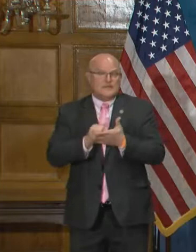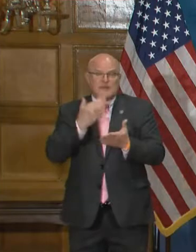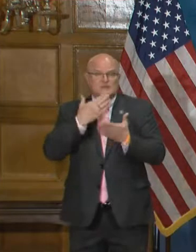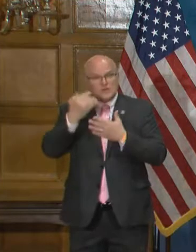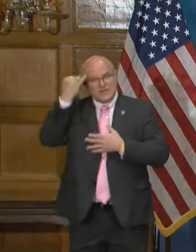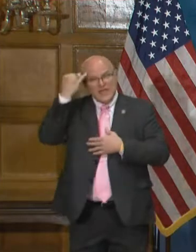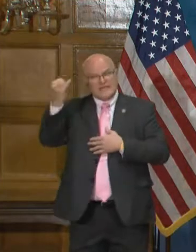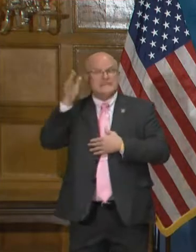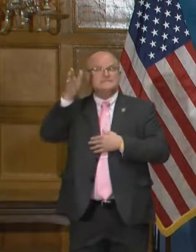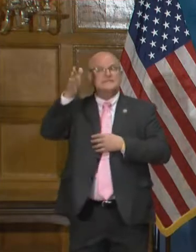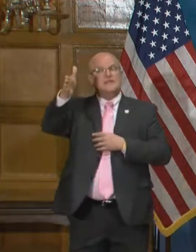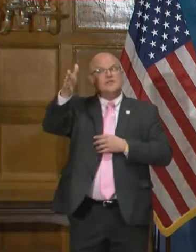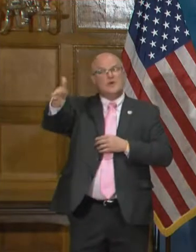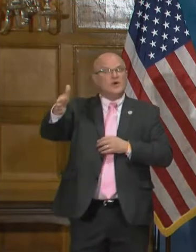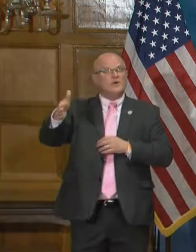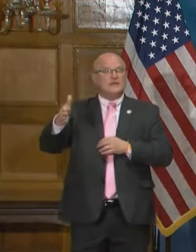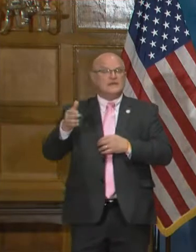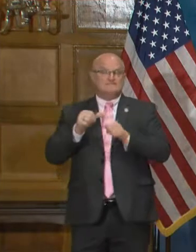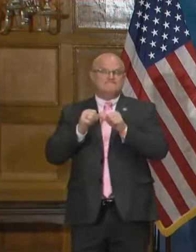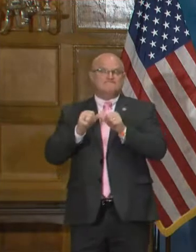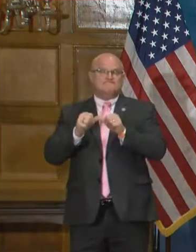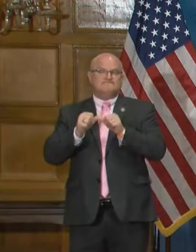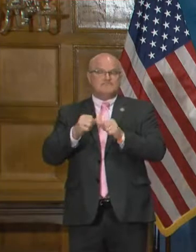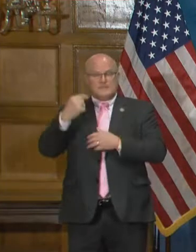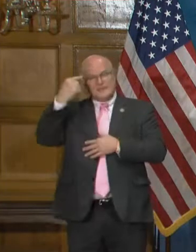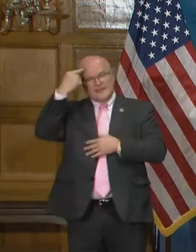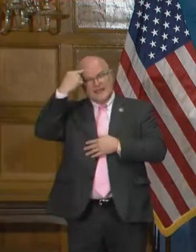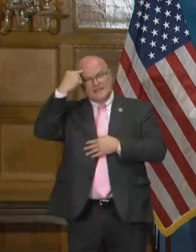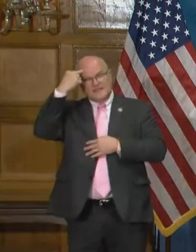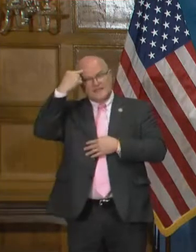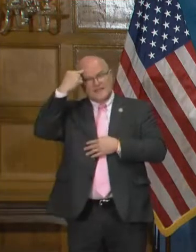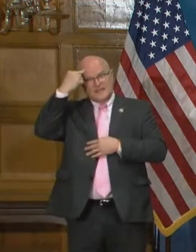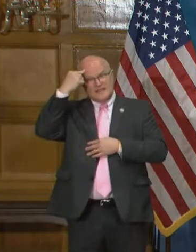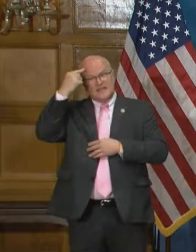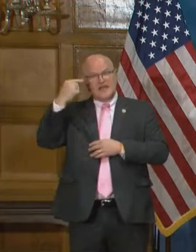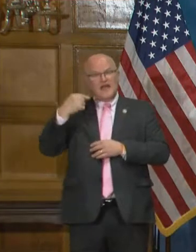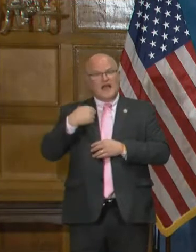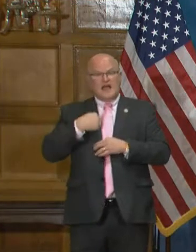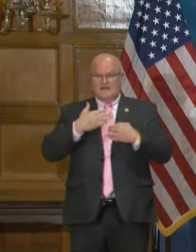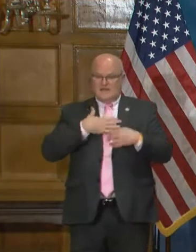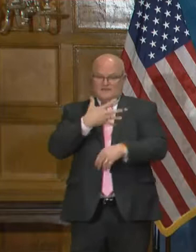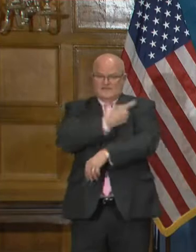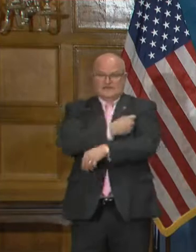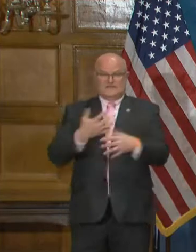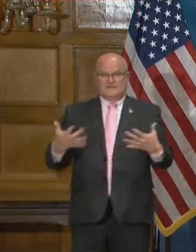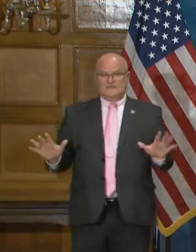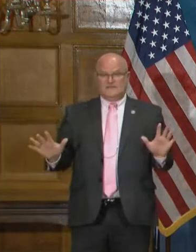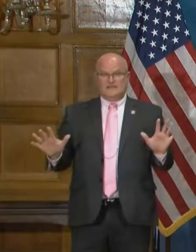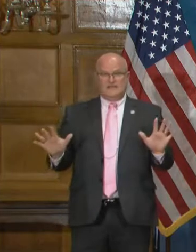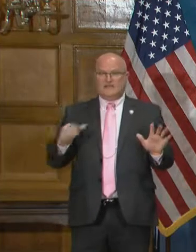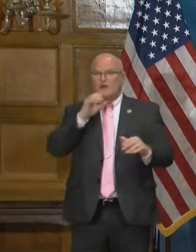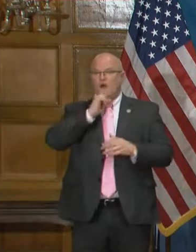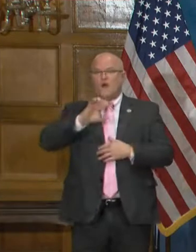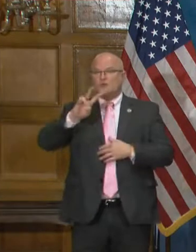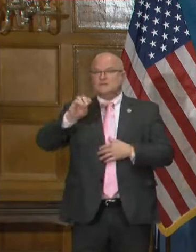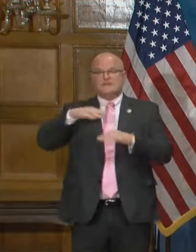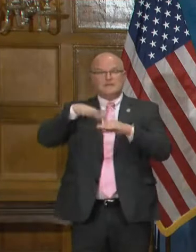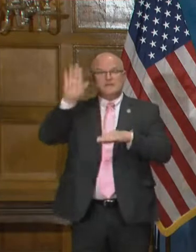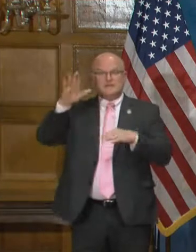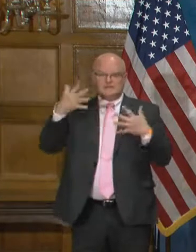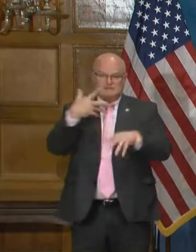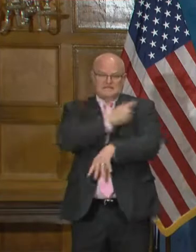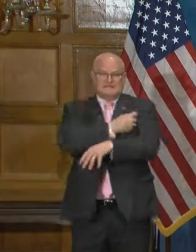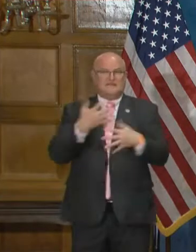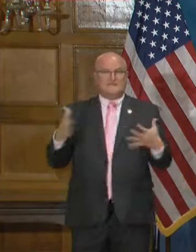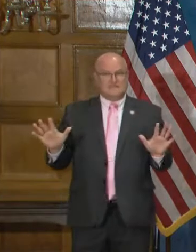good idea down the road to continue. I think, you know, I've I've had my vaccine. I'm 70 plus, so I've had